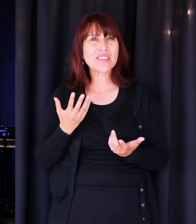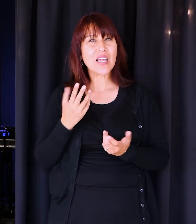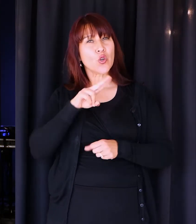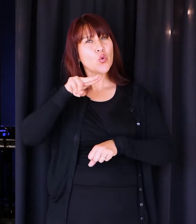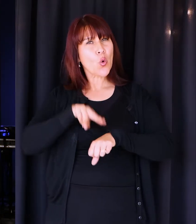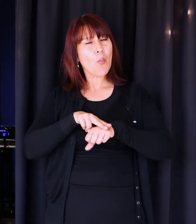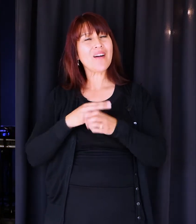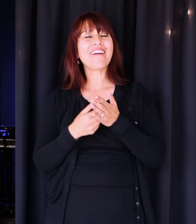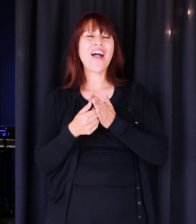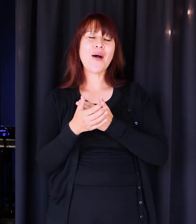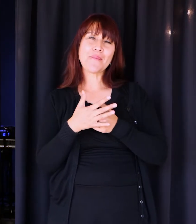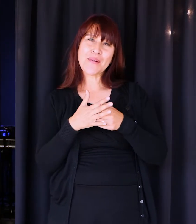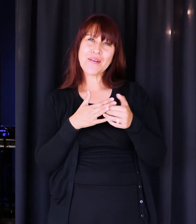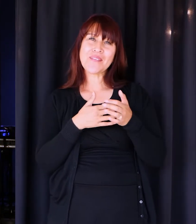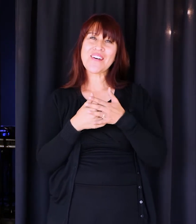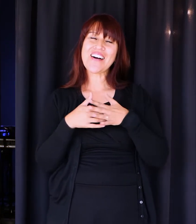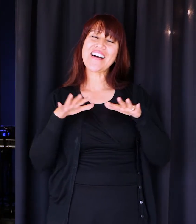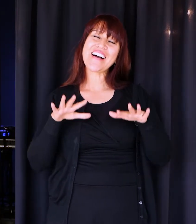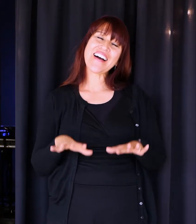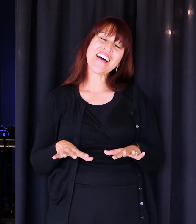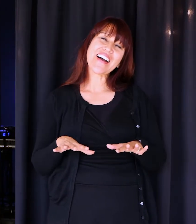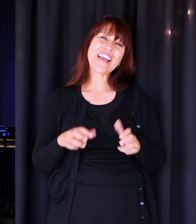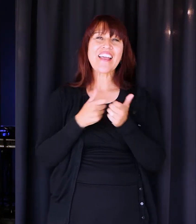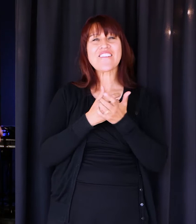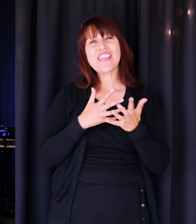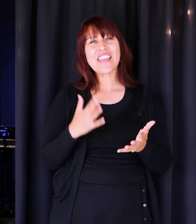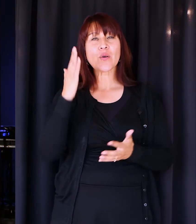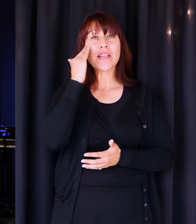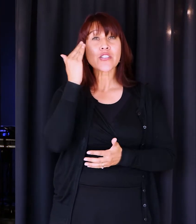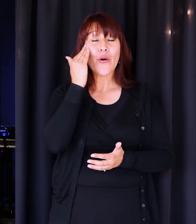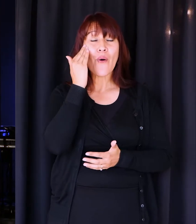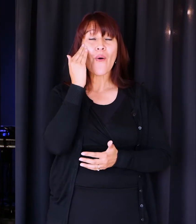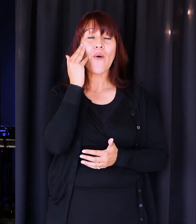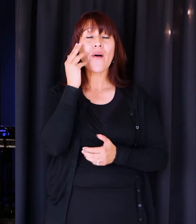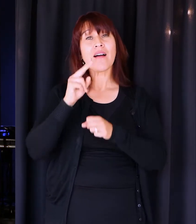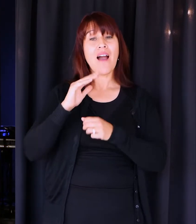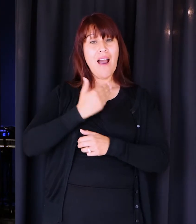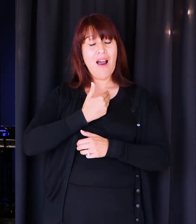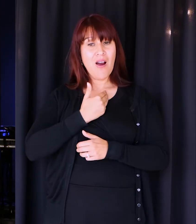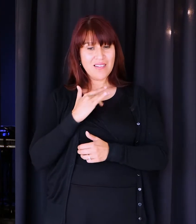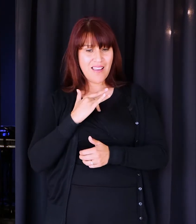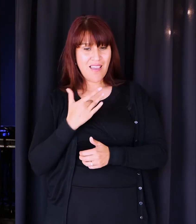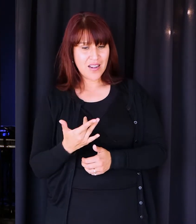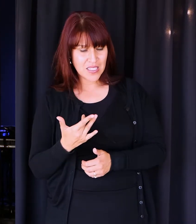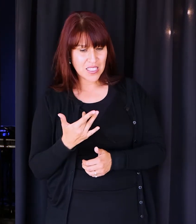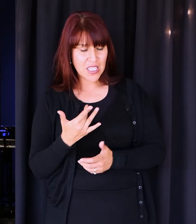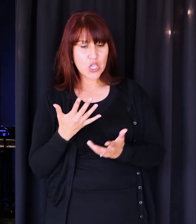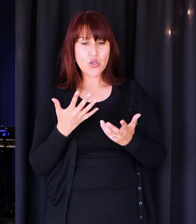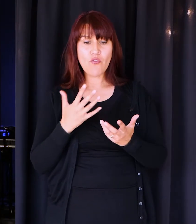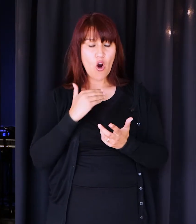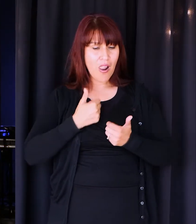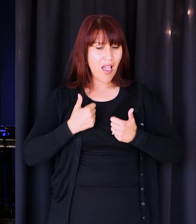comfortable, right? Normal is, it's everything that we know. The natural gravitational pull